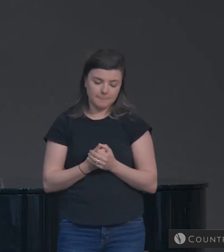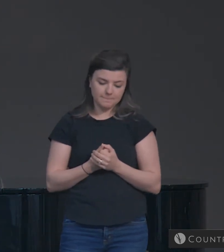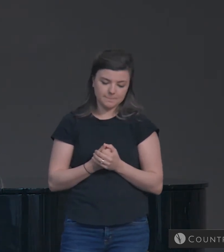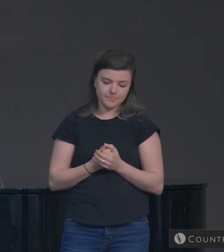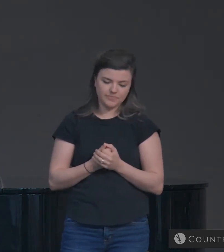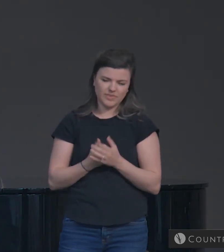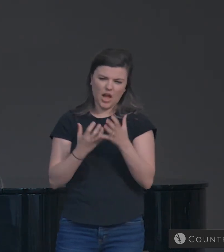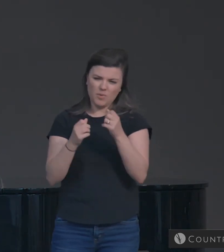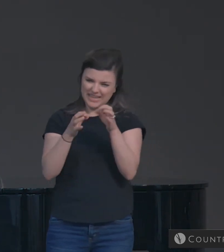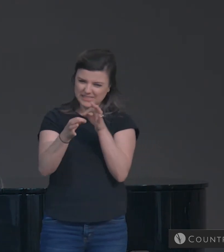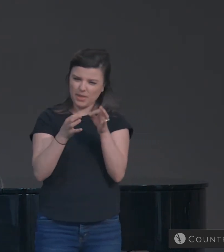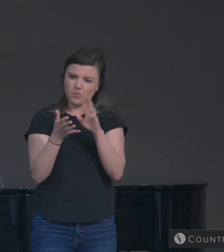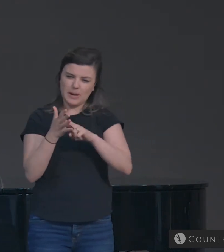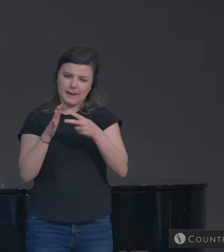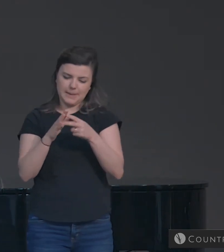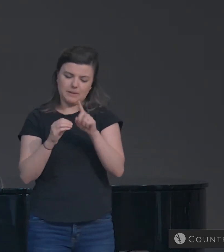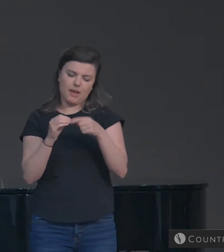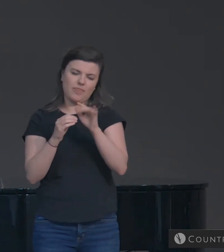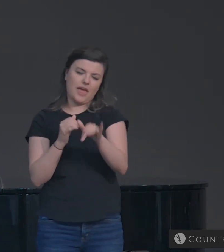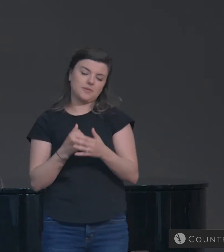And I want to explain what I mean by that.